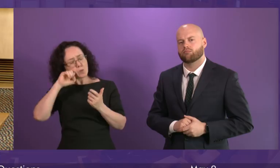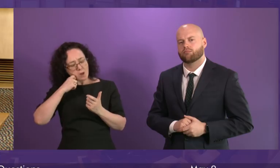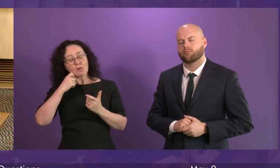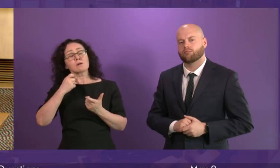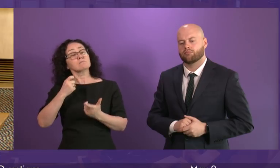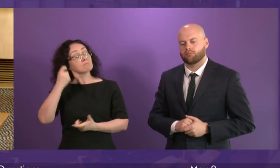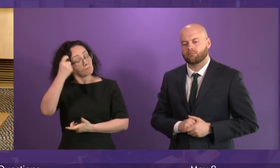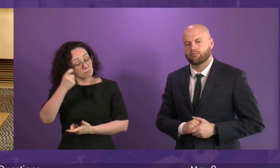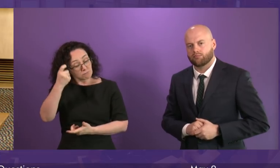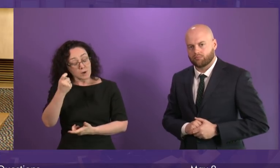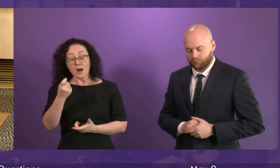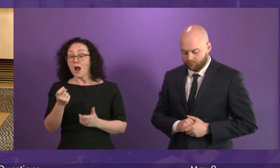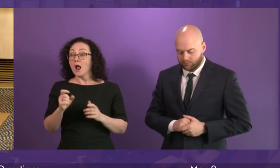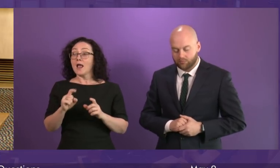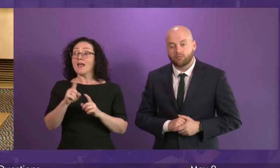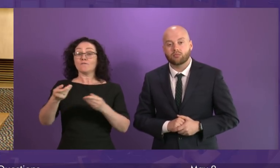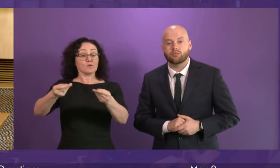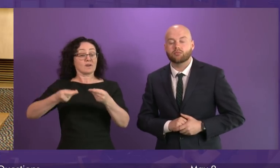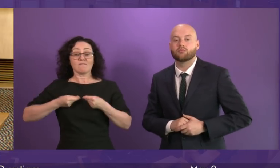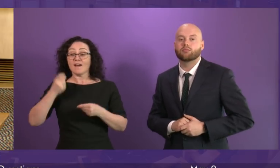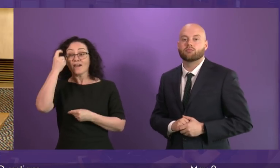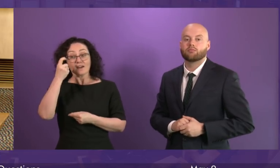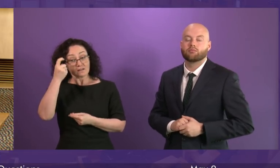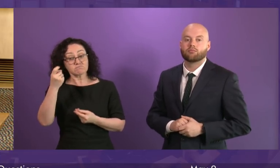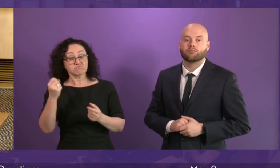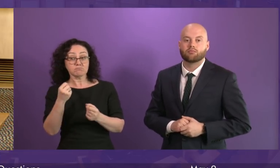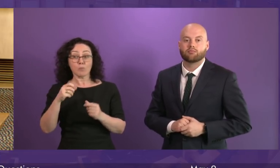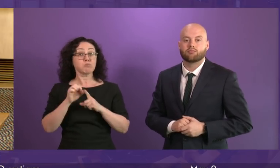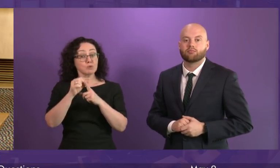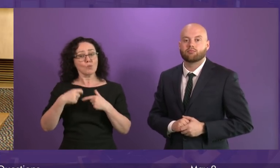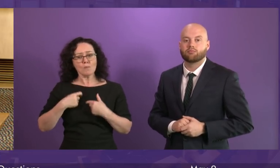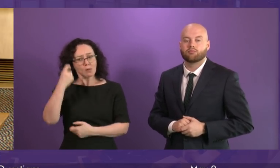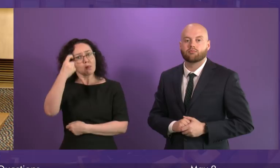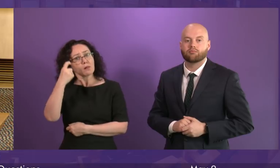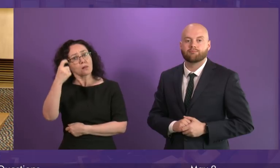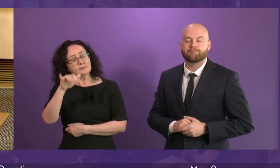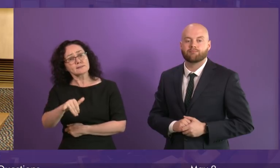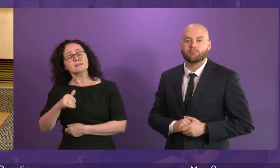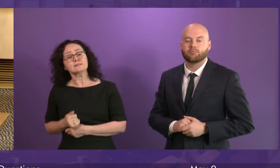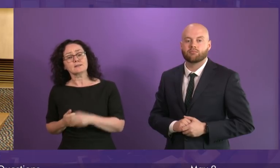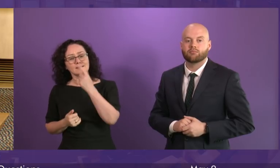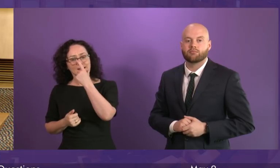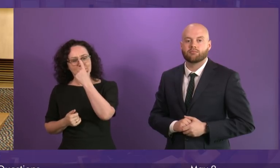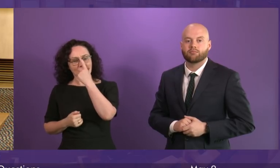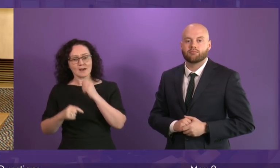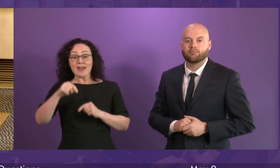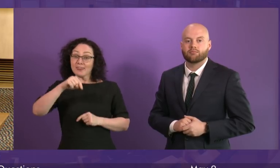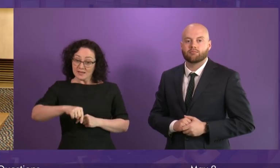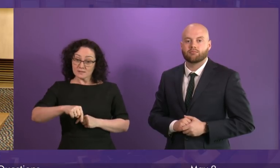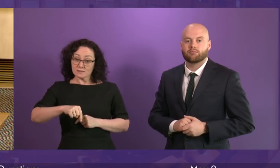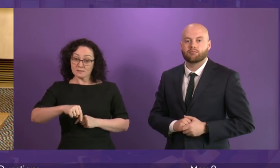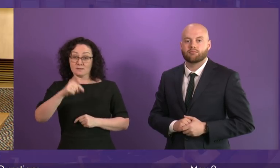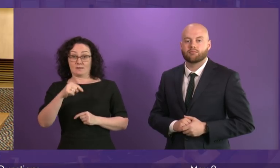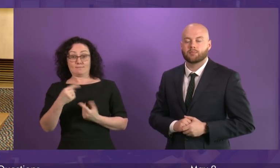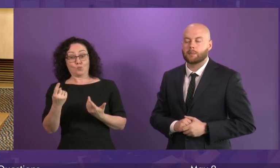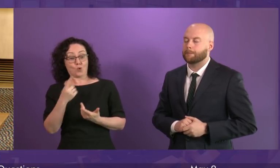ideas from wherever they come. I would simply say to Ruth Davidson, if this idea is such a great one, why